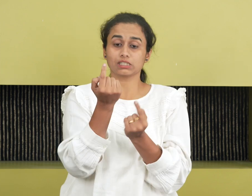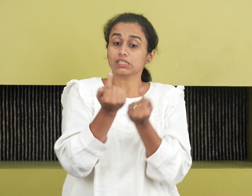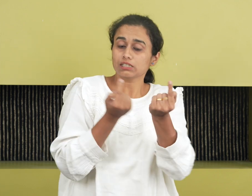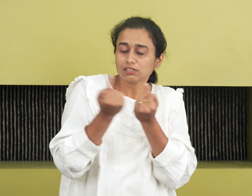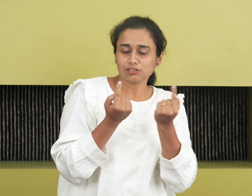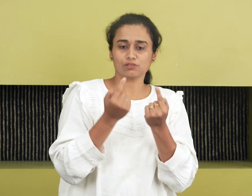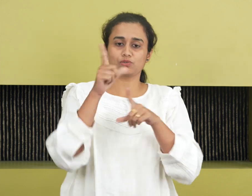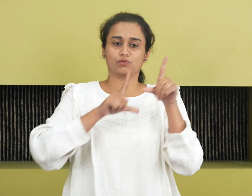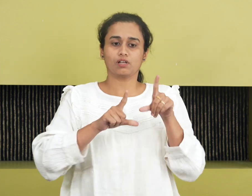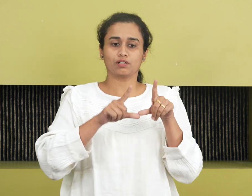presently work in.